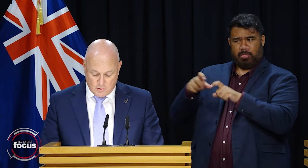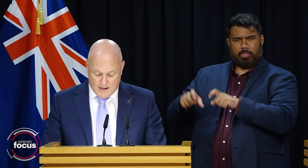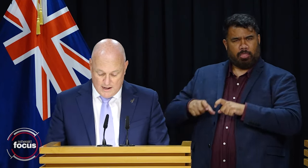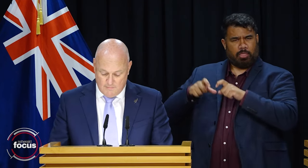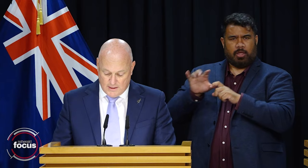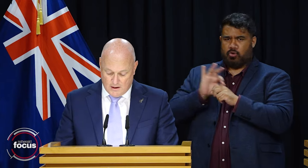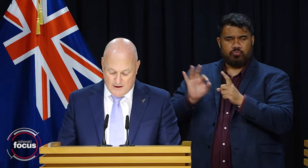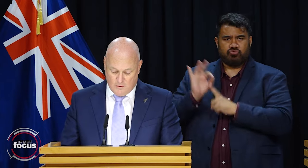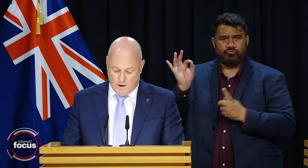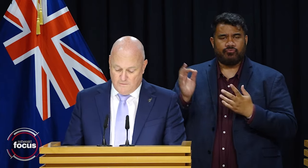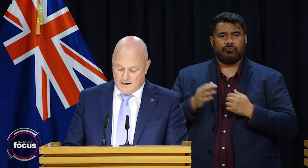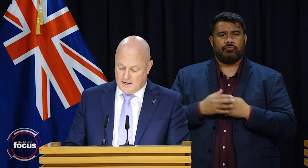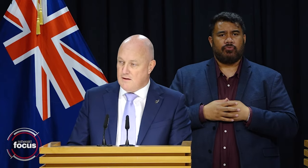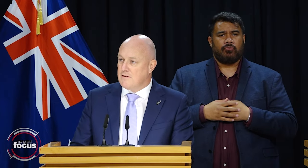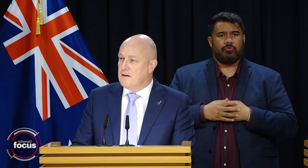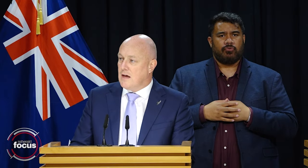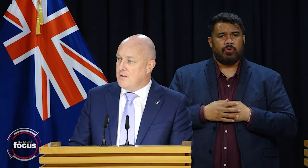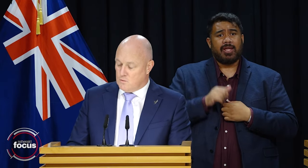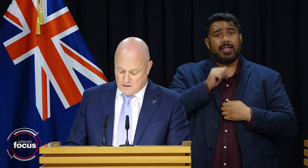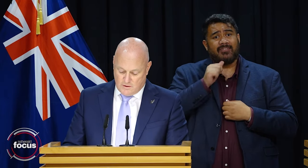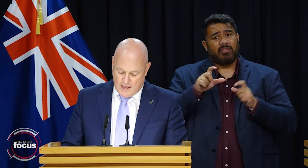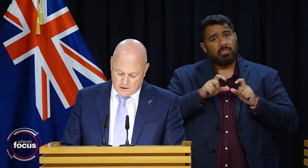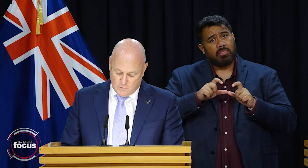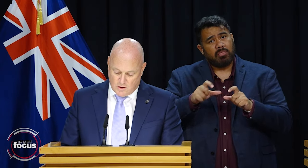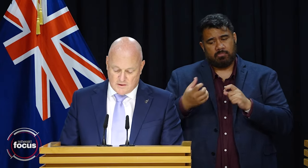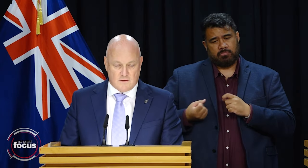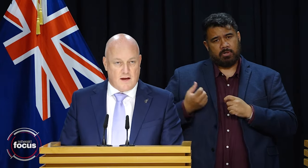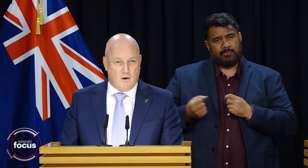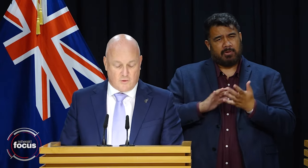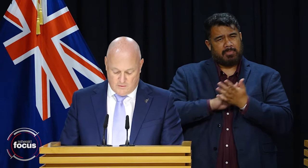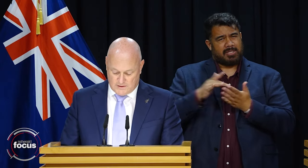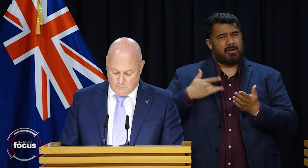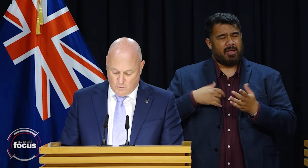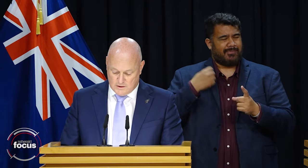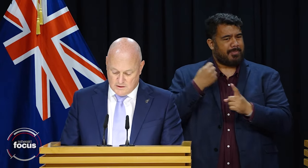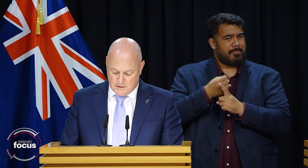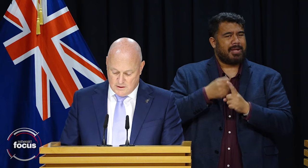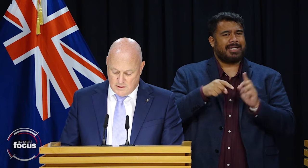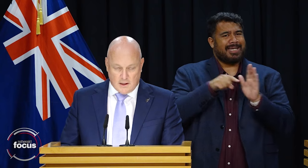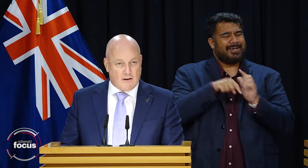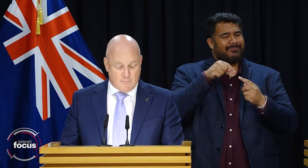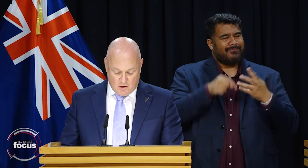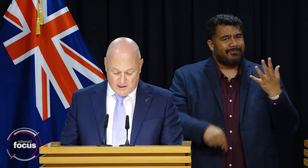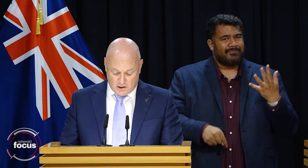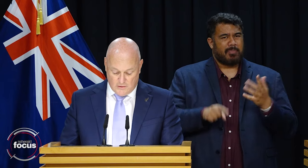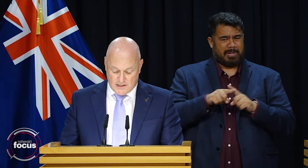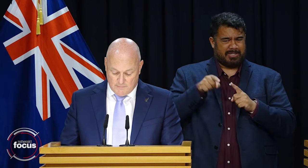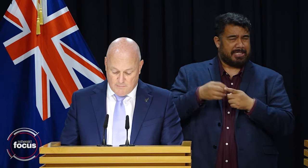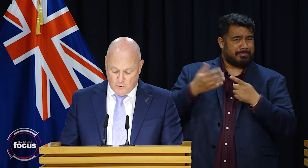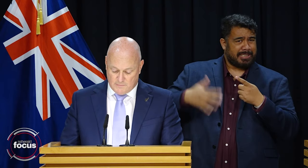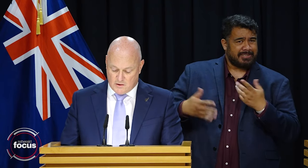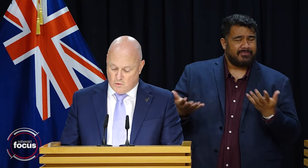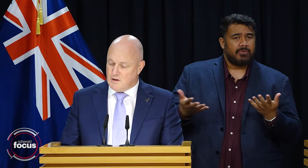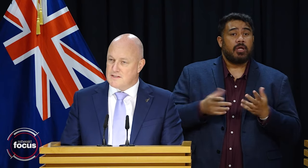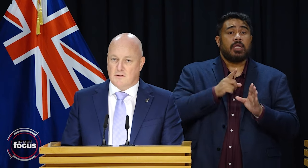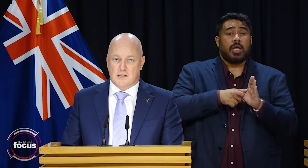of the social harm that a life on welfare can have, and then also the actual cost of that ongoing support. Current modelling shows young